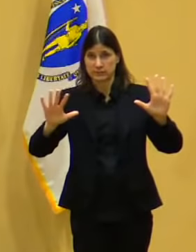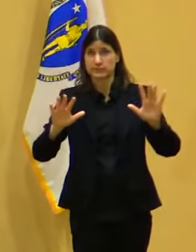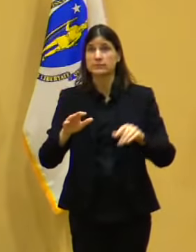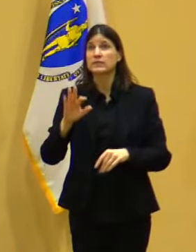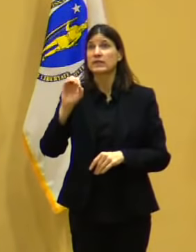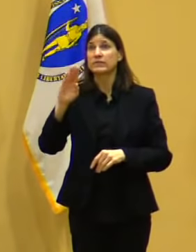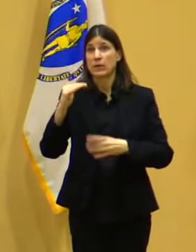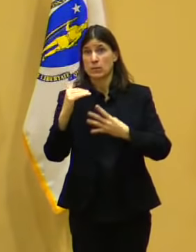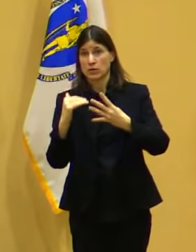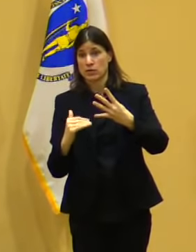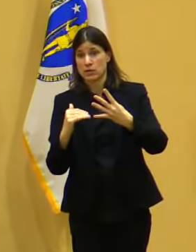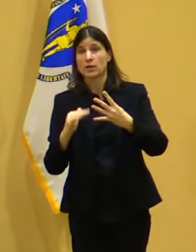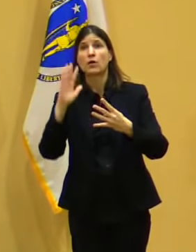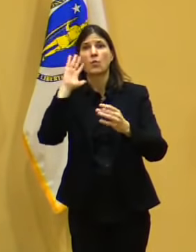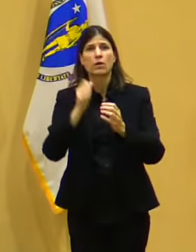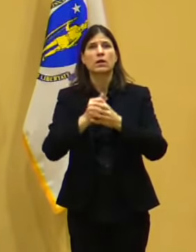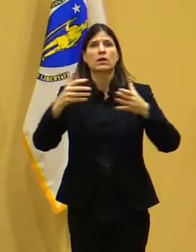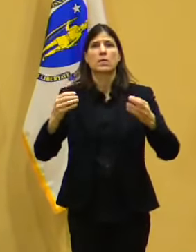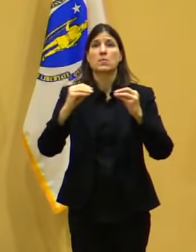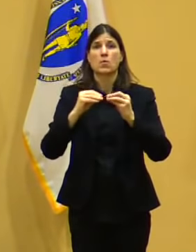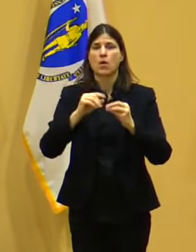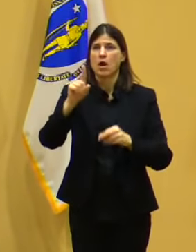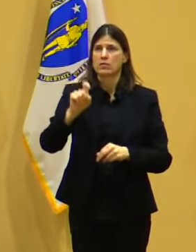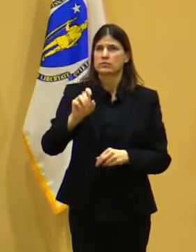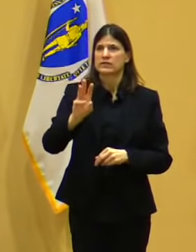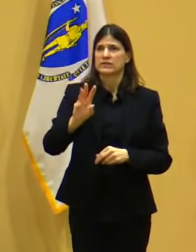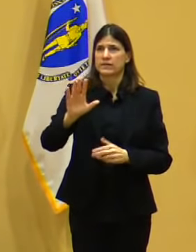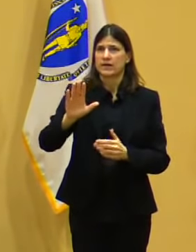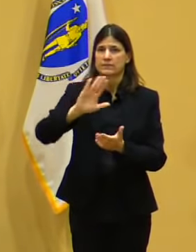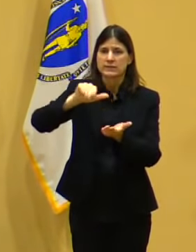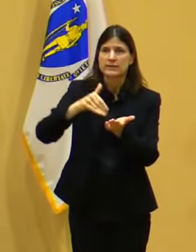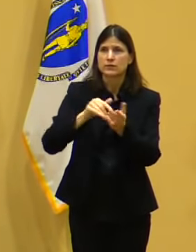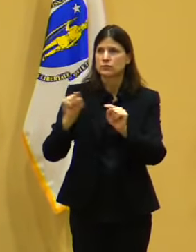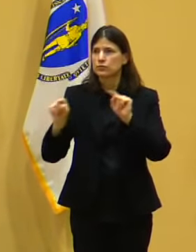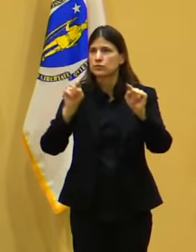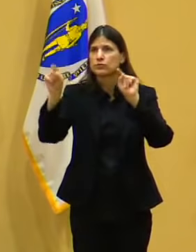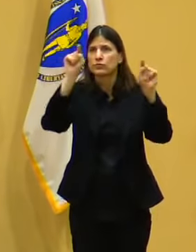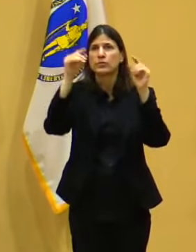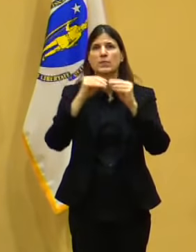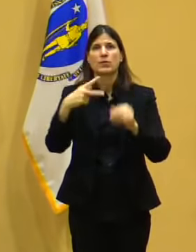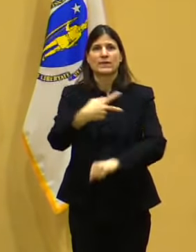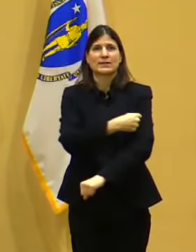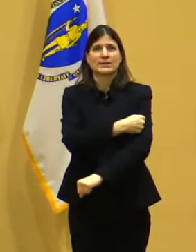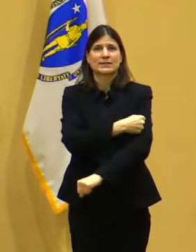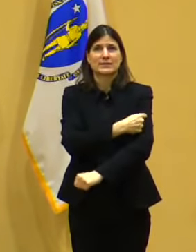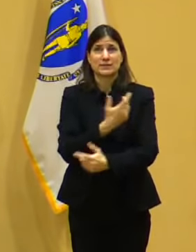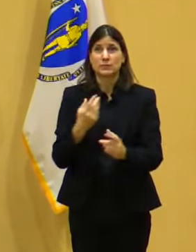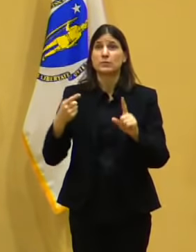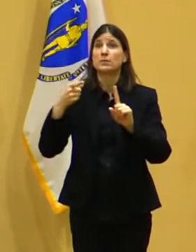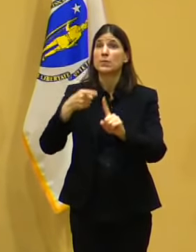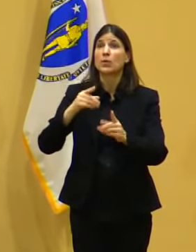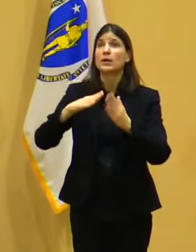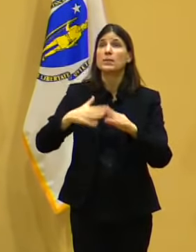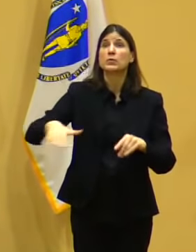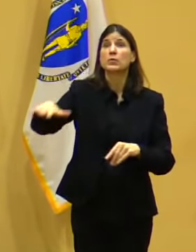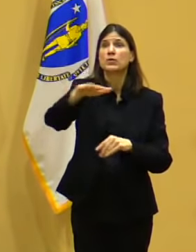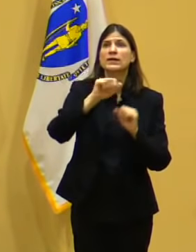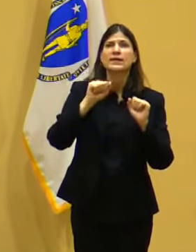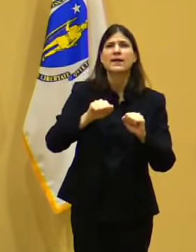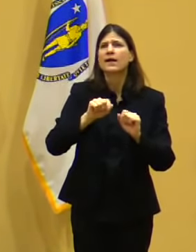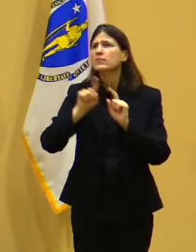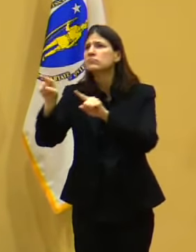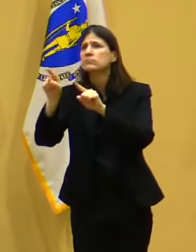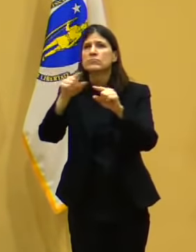100,000 new appointments available for next week at mass vaccination sites and pharmacies. Tomorrow at 8.30 a